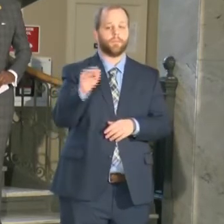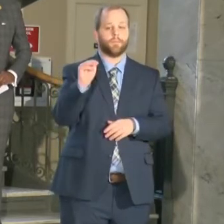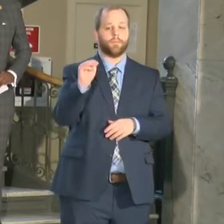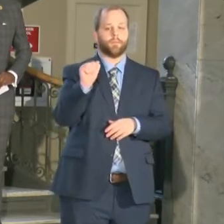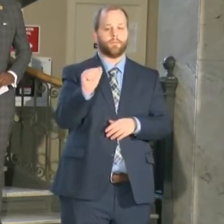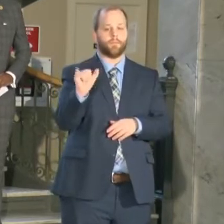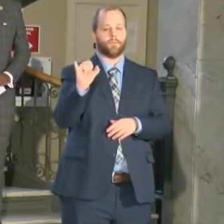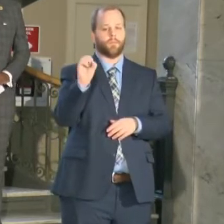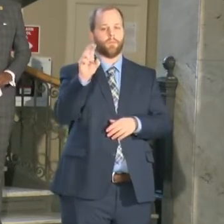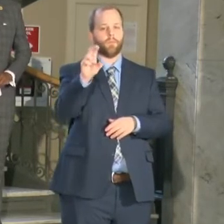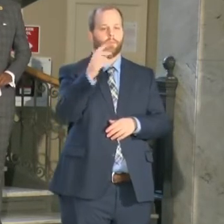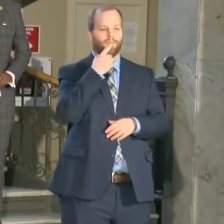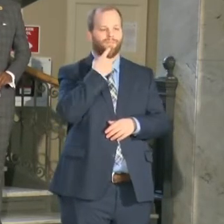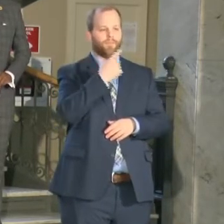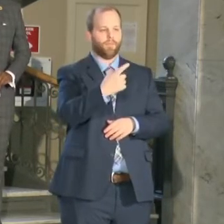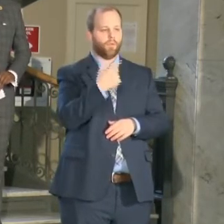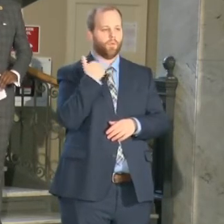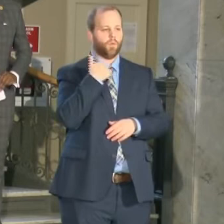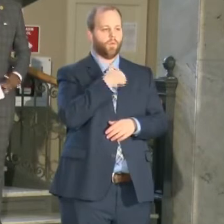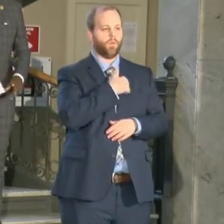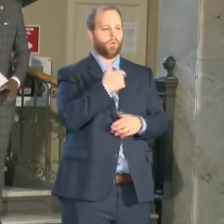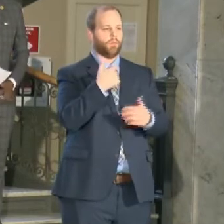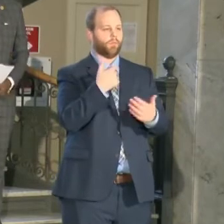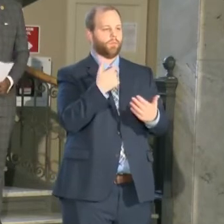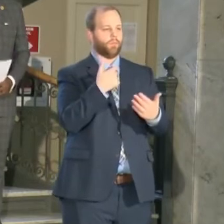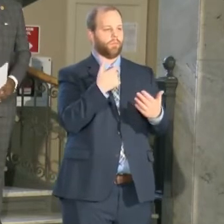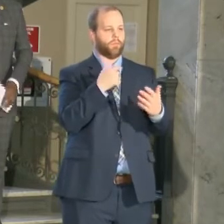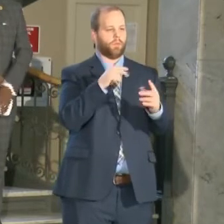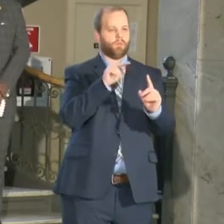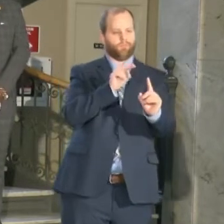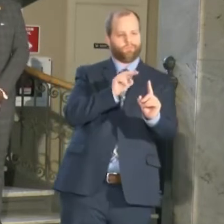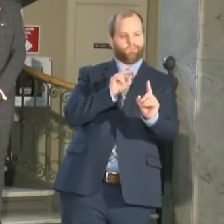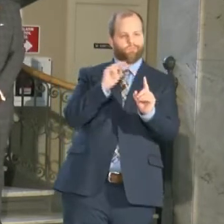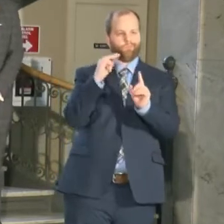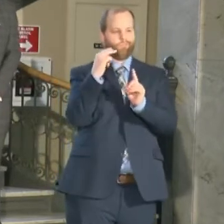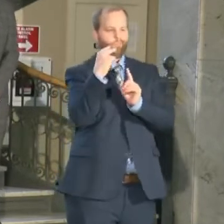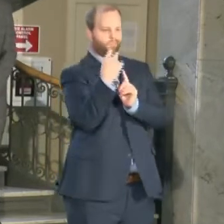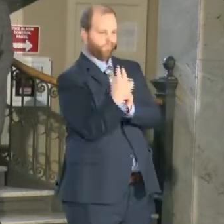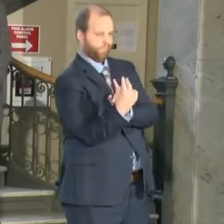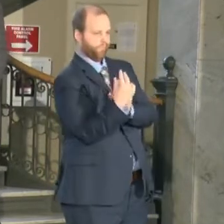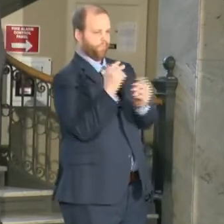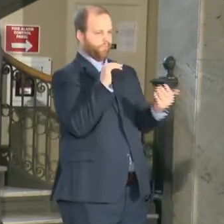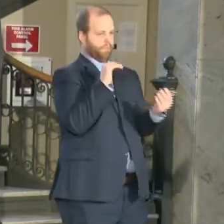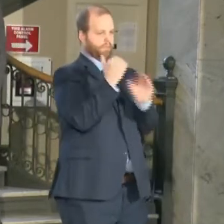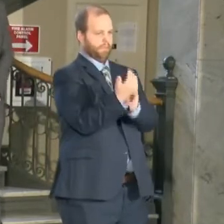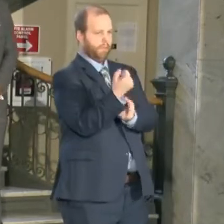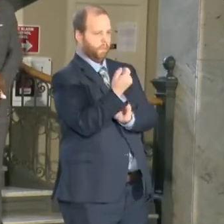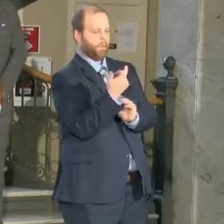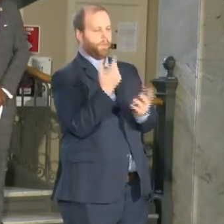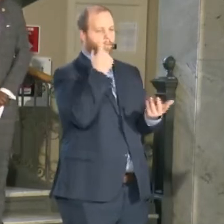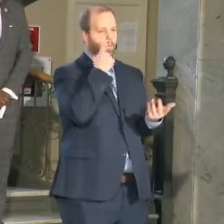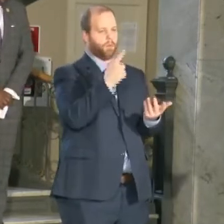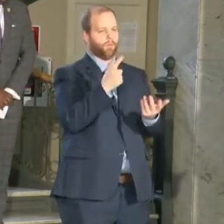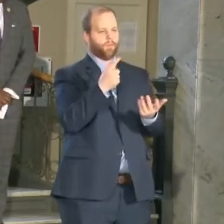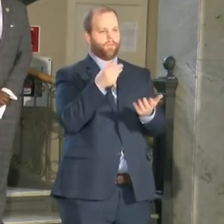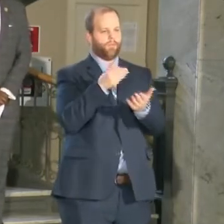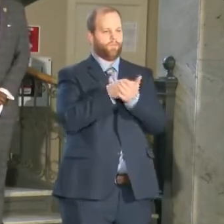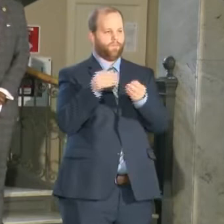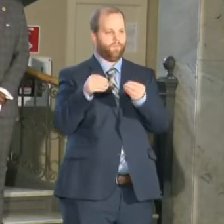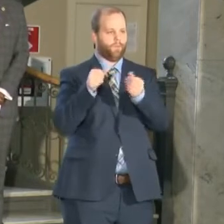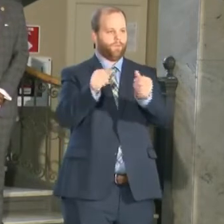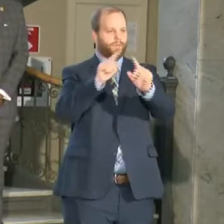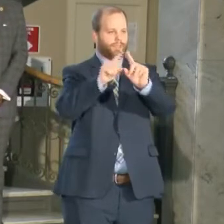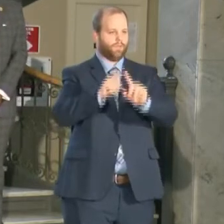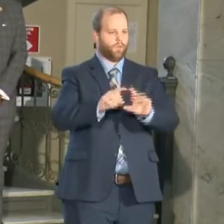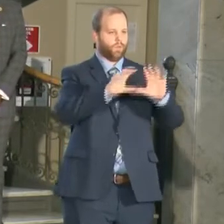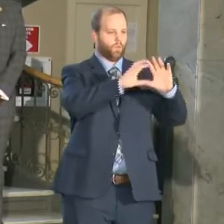different uh paradigm in the way that we um provided funding uh to some agencies we saw the need to